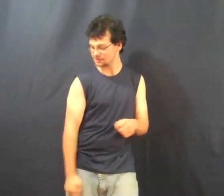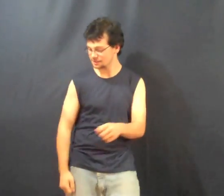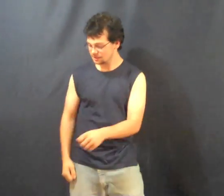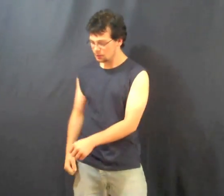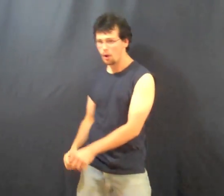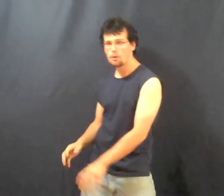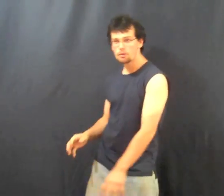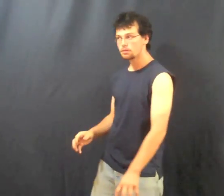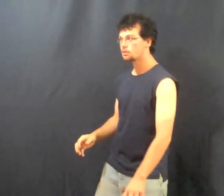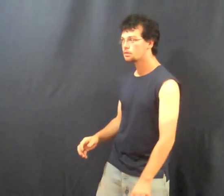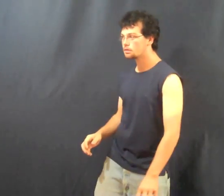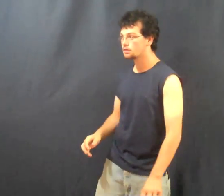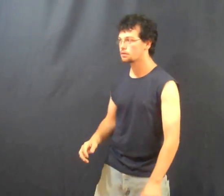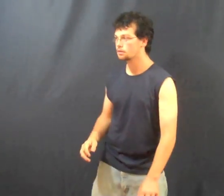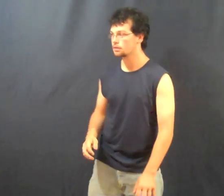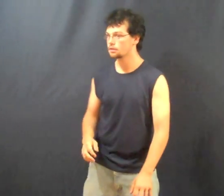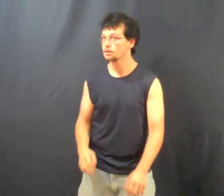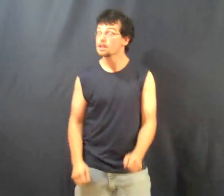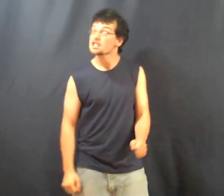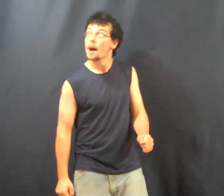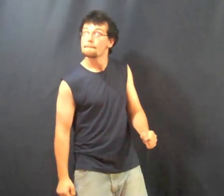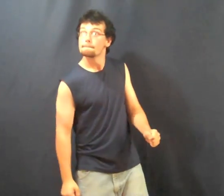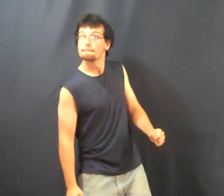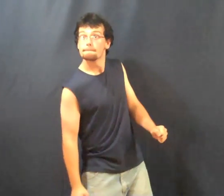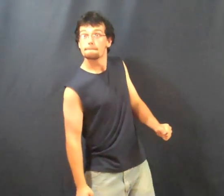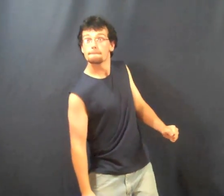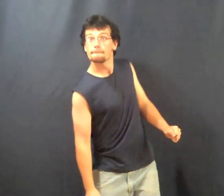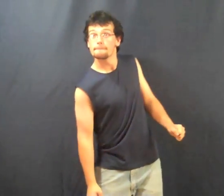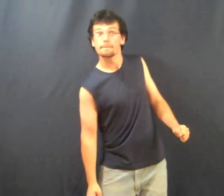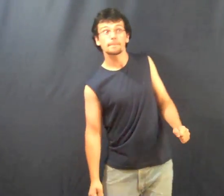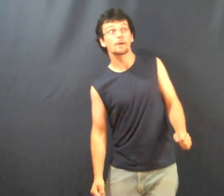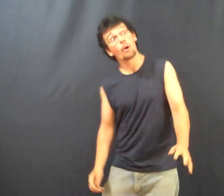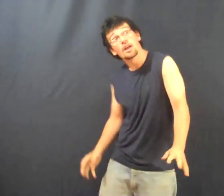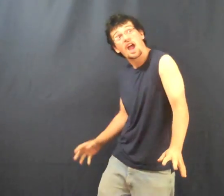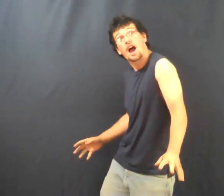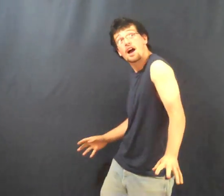Whoa! Get some! Hell yeah!